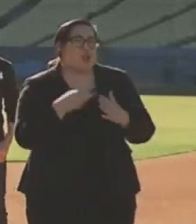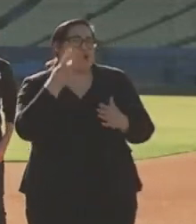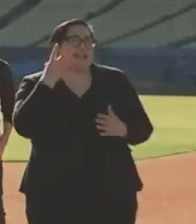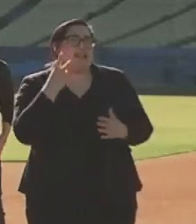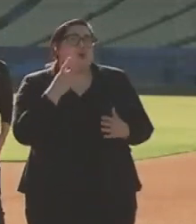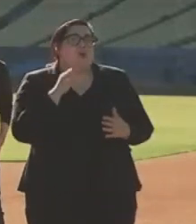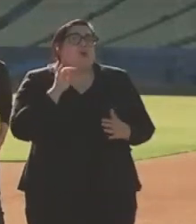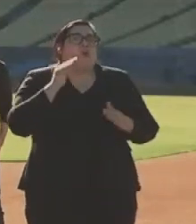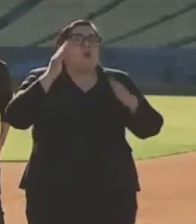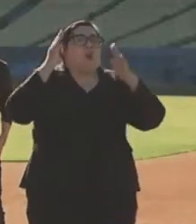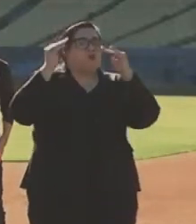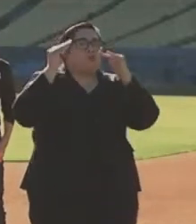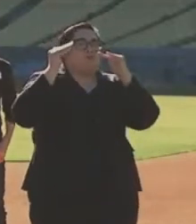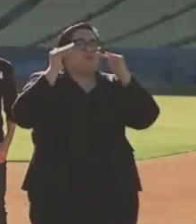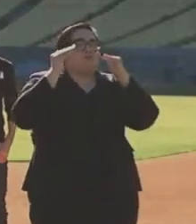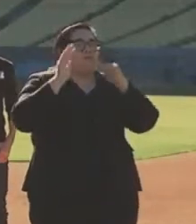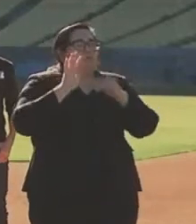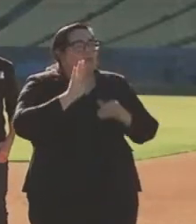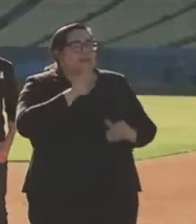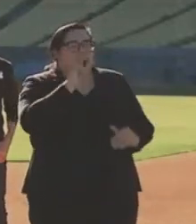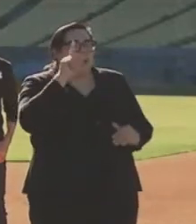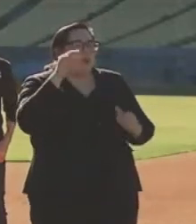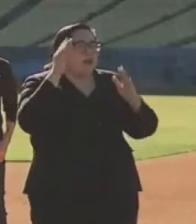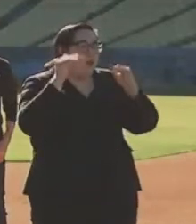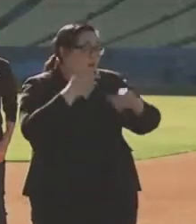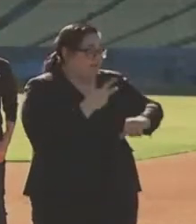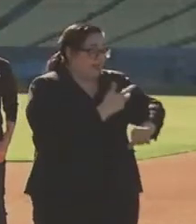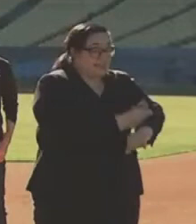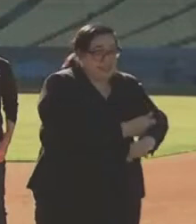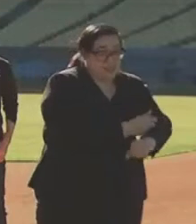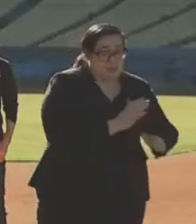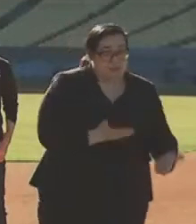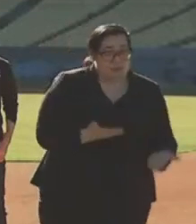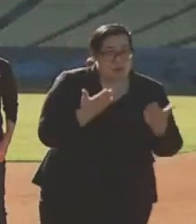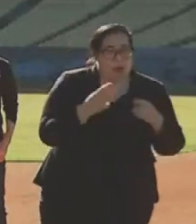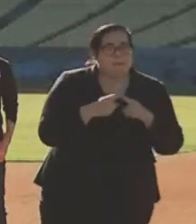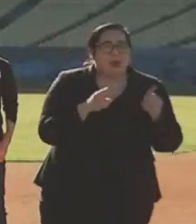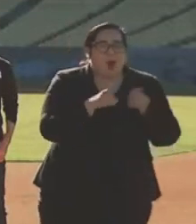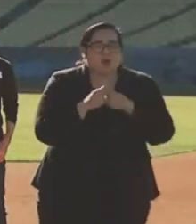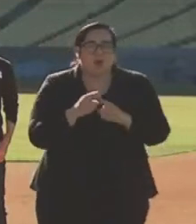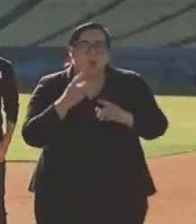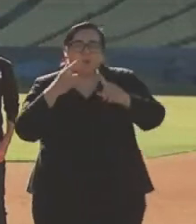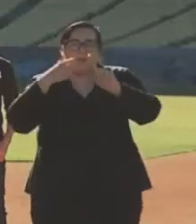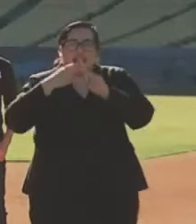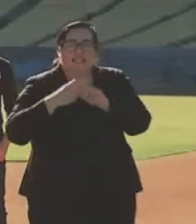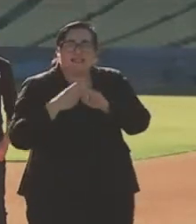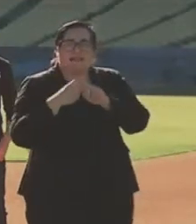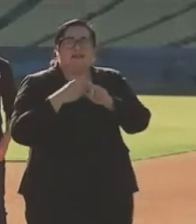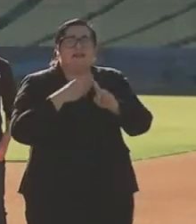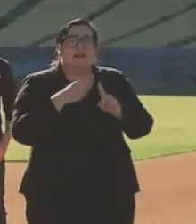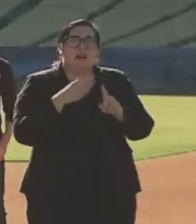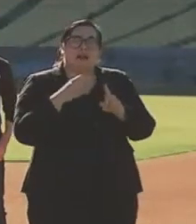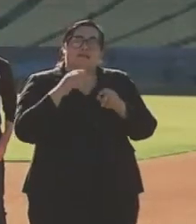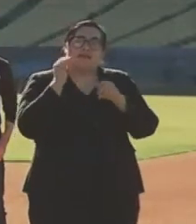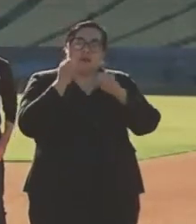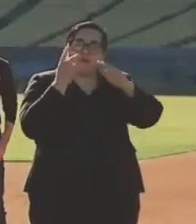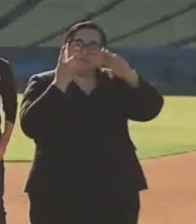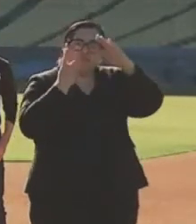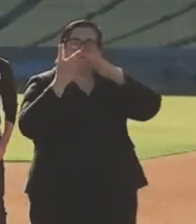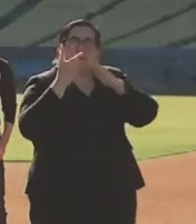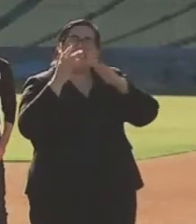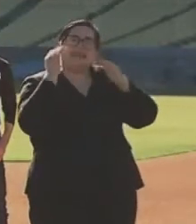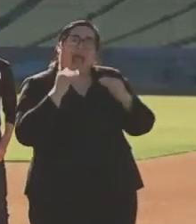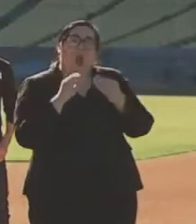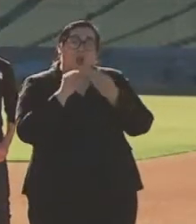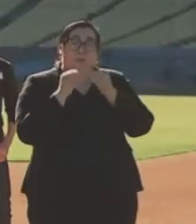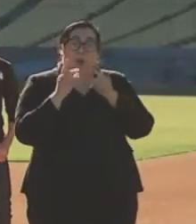light at the end of the tunnel, not just the light that vaccines provide, but light as it relates to positivity rate that's now declining in